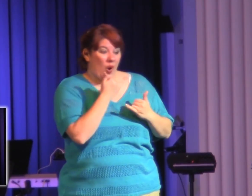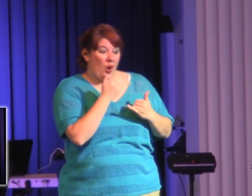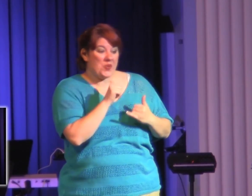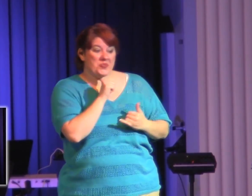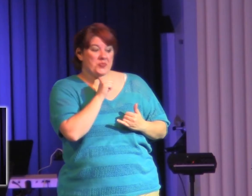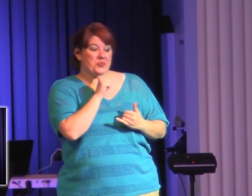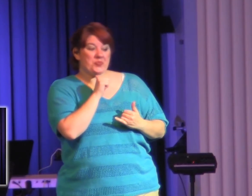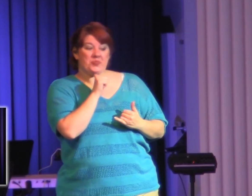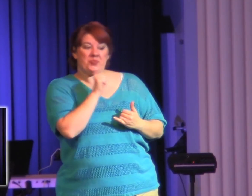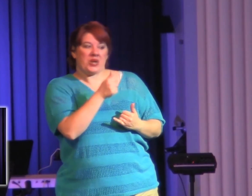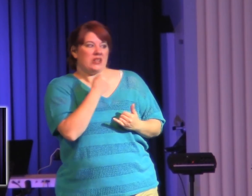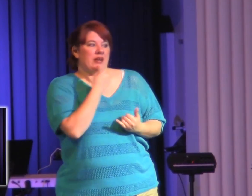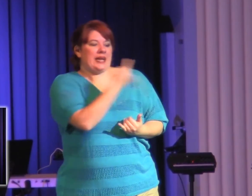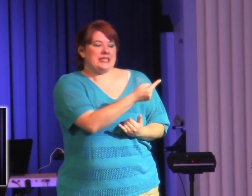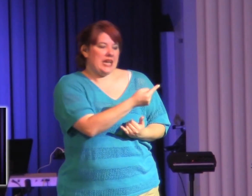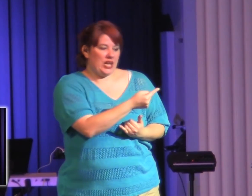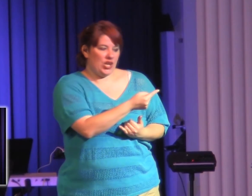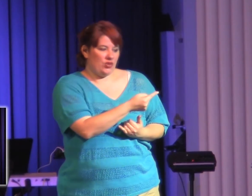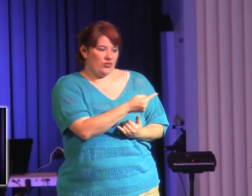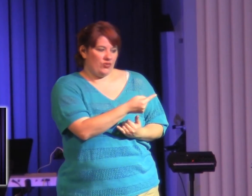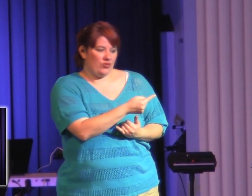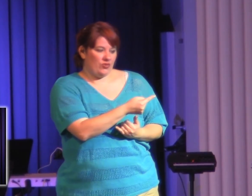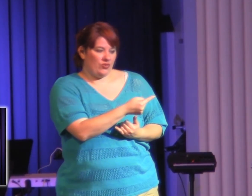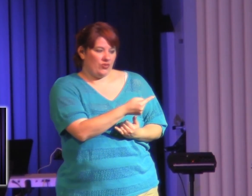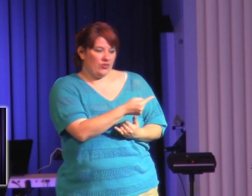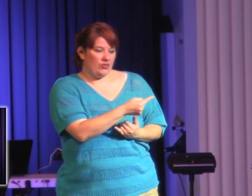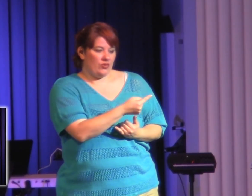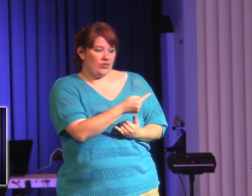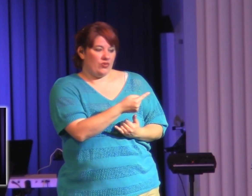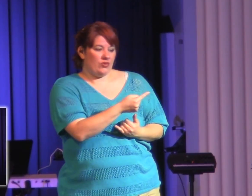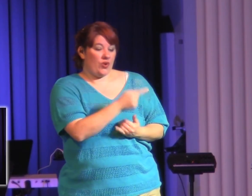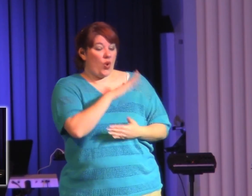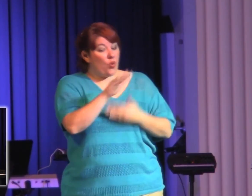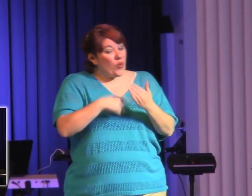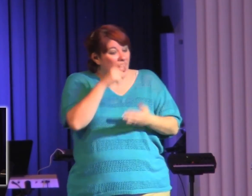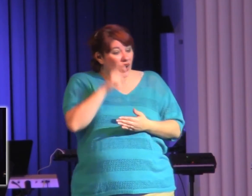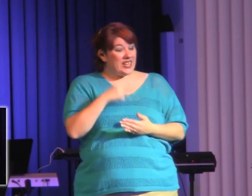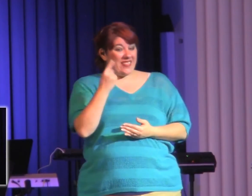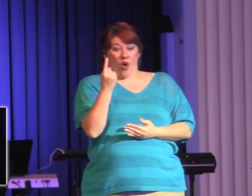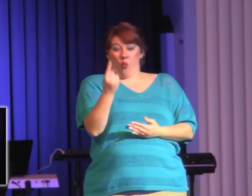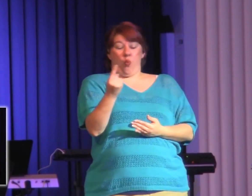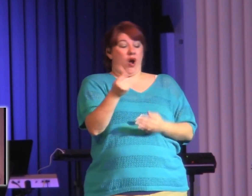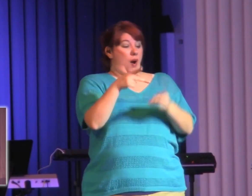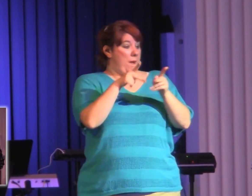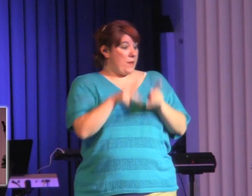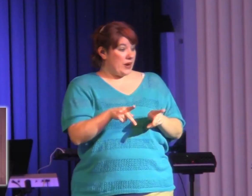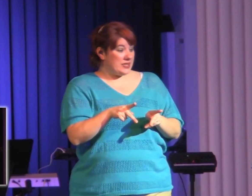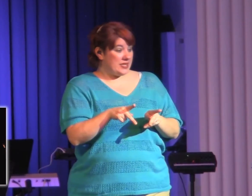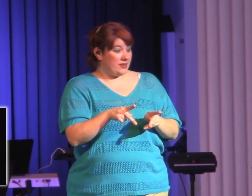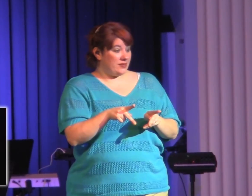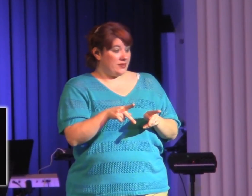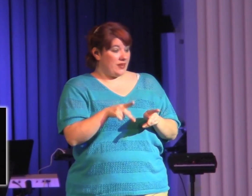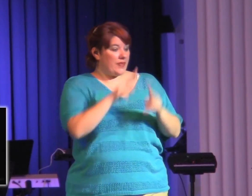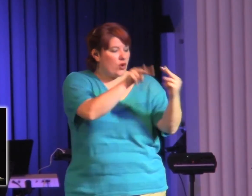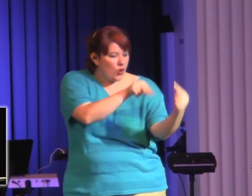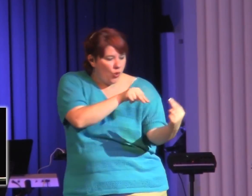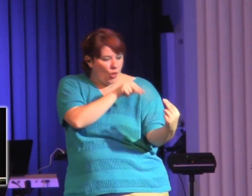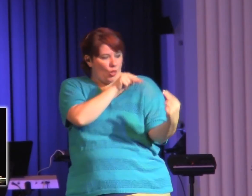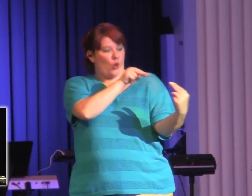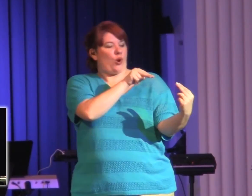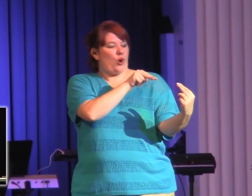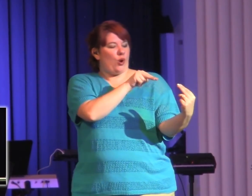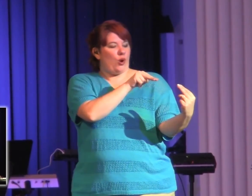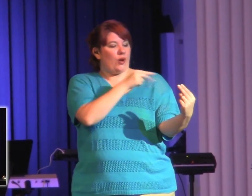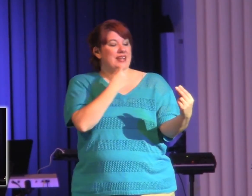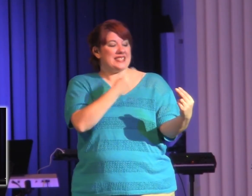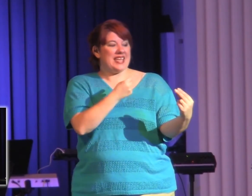And we all need that one person. Who is that person for you? Who is that person that's going to look you in the face and go, Hey, man, you shouldn't be doing that.